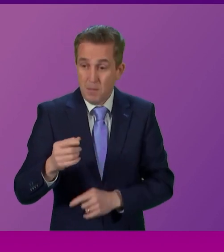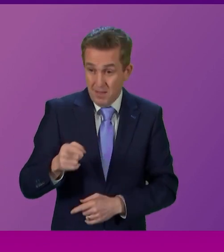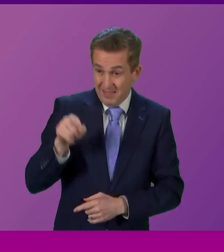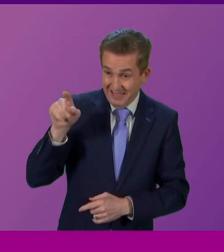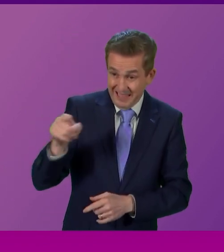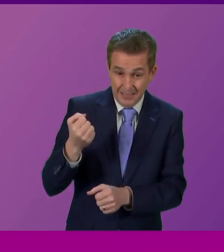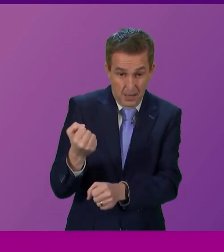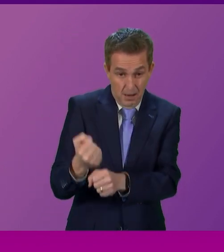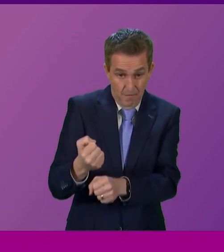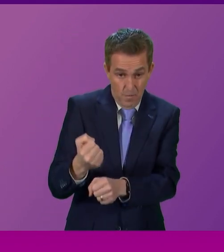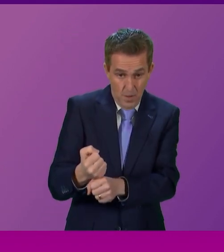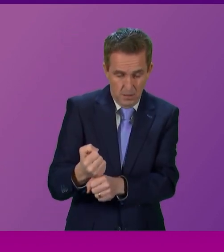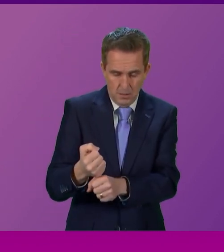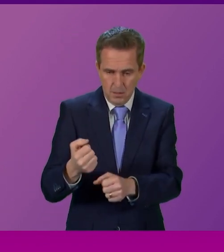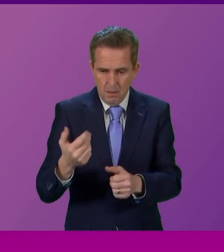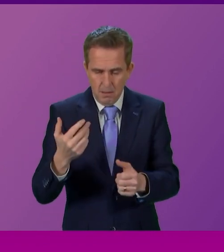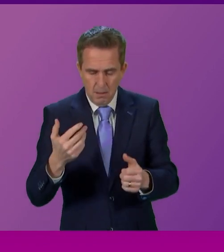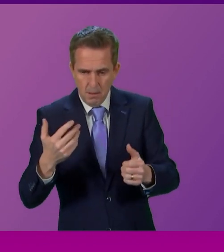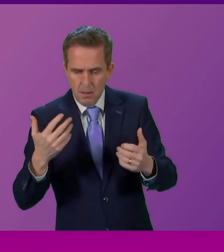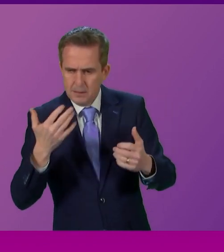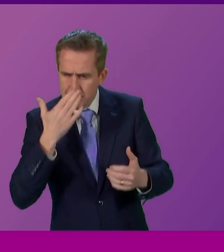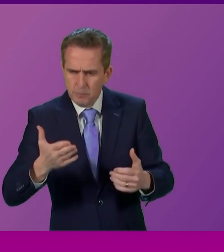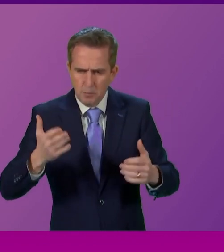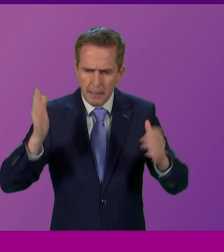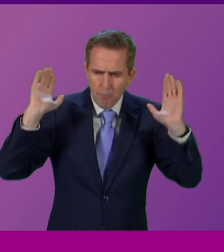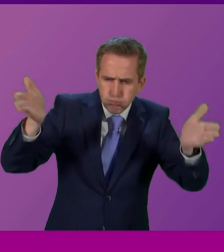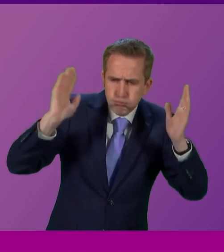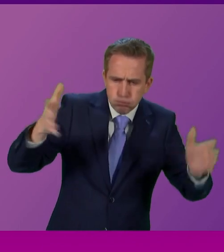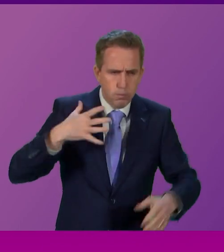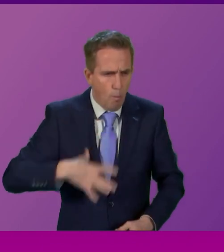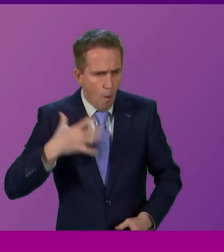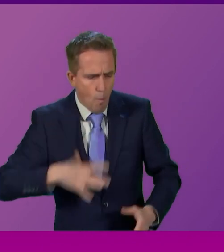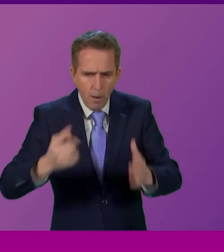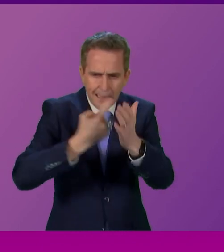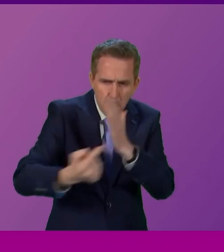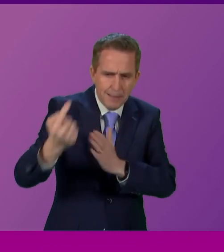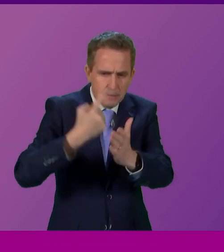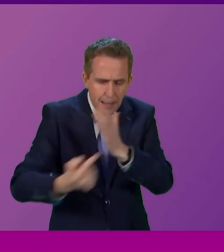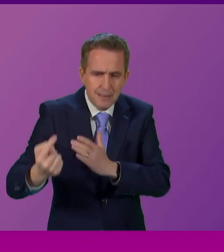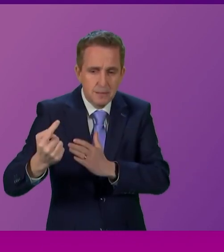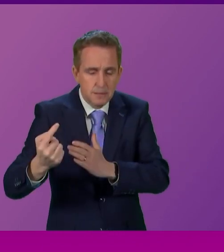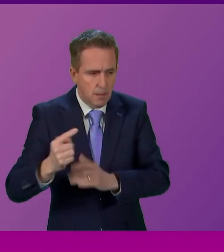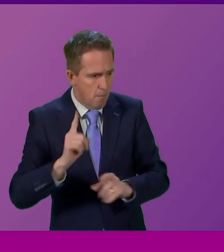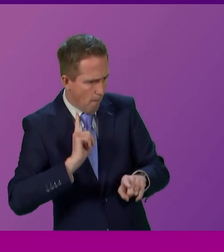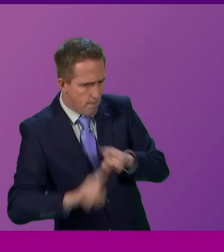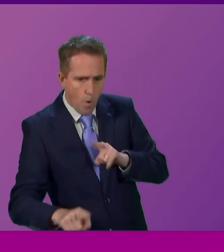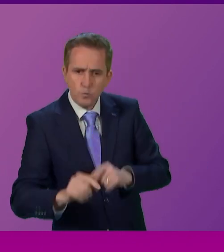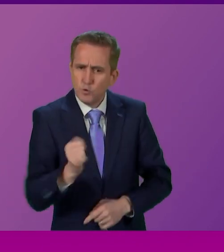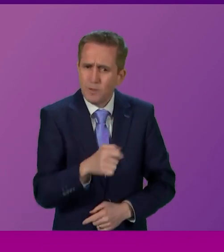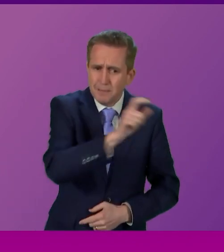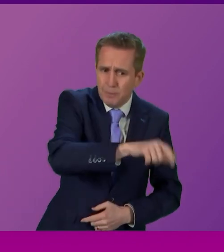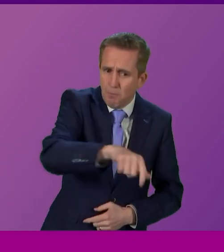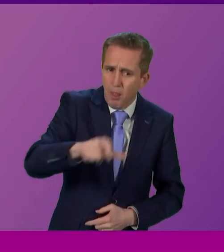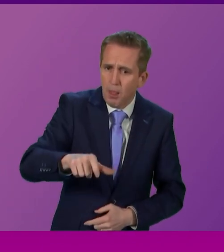continues to pursue an agenda with an evangelical zeal, despite the desire of the vast majority of Scots, including a majority of people